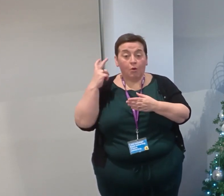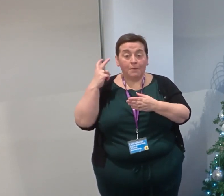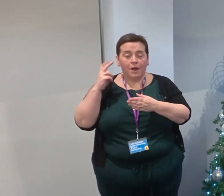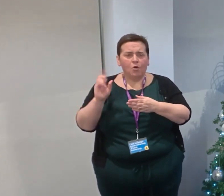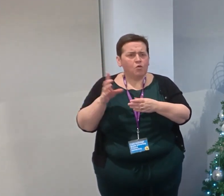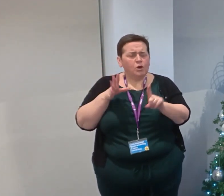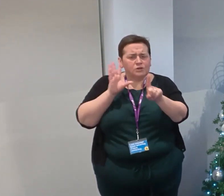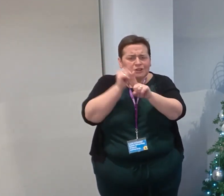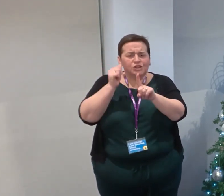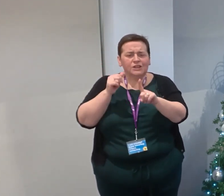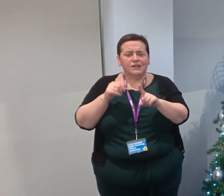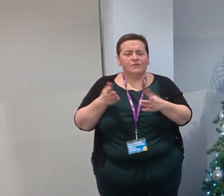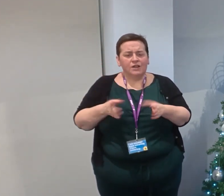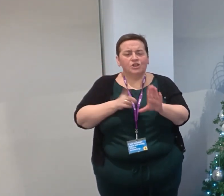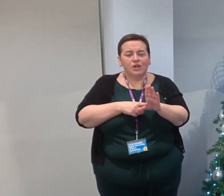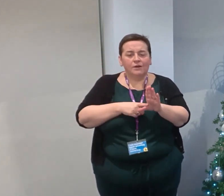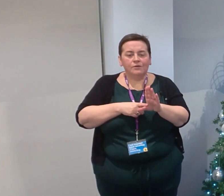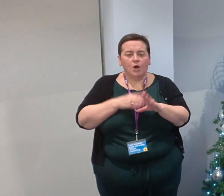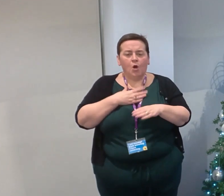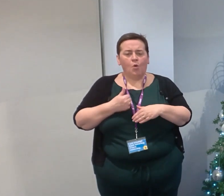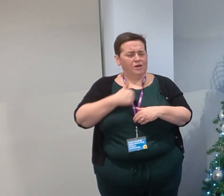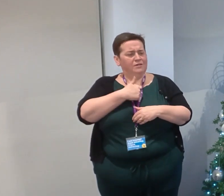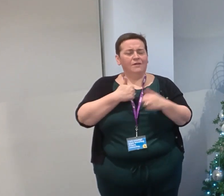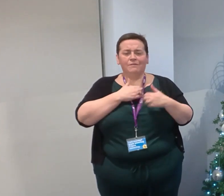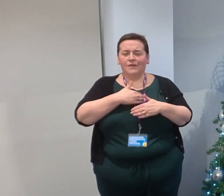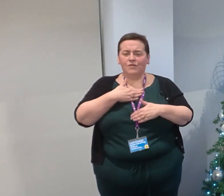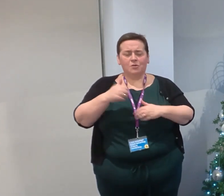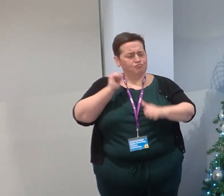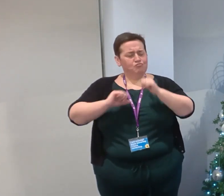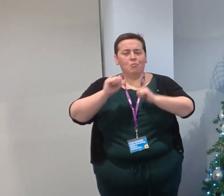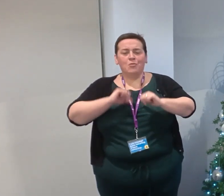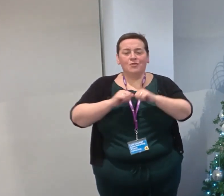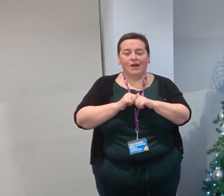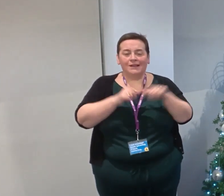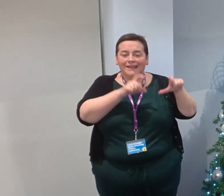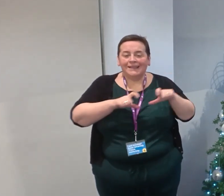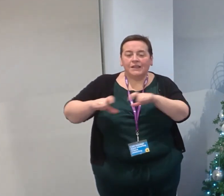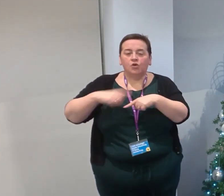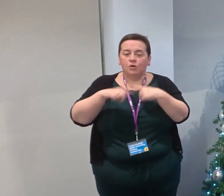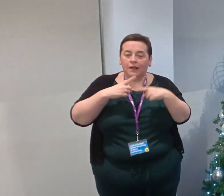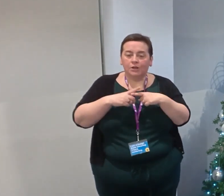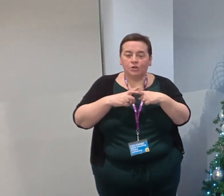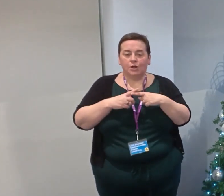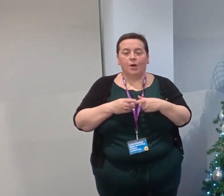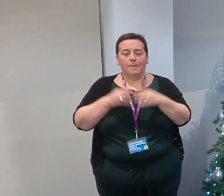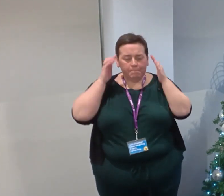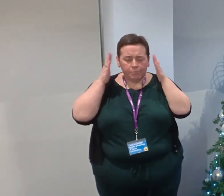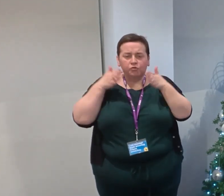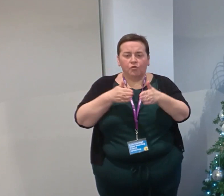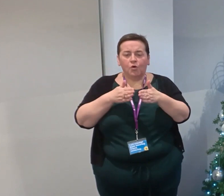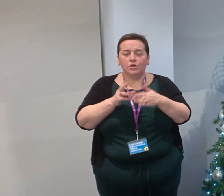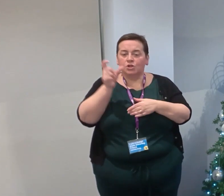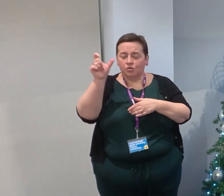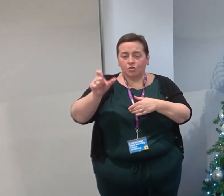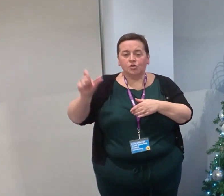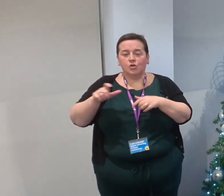this year, I want you to be very proud of yourselves. And to continue in 2022 to put our students at the heart of everything we do.